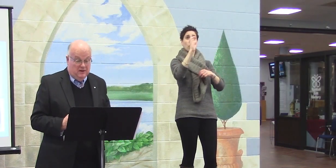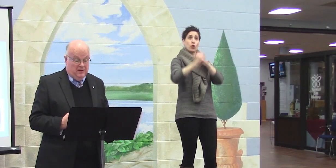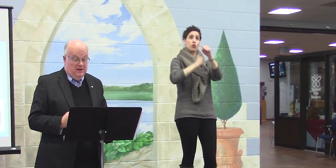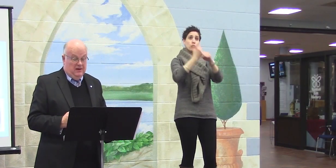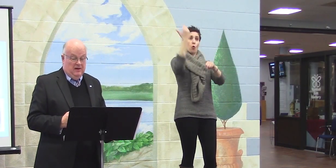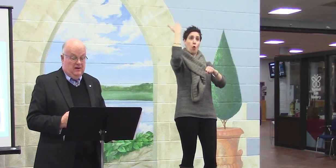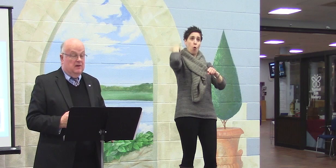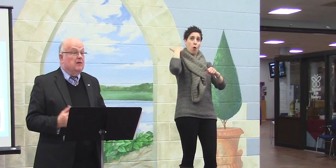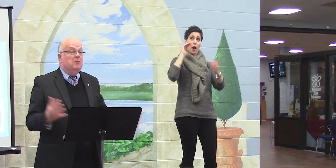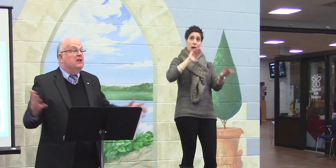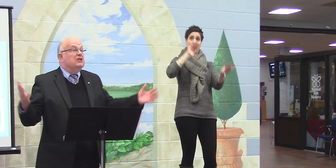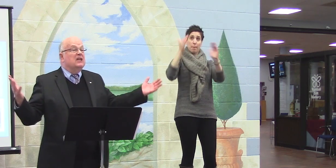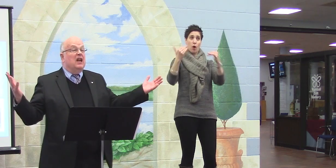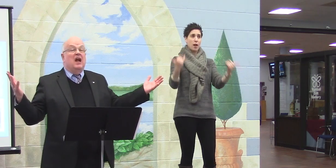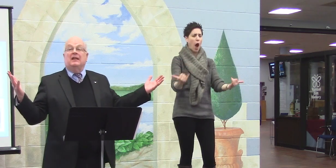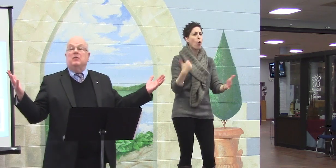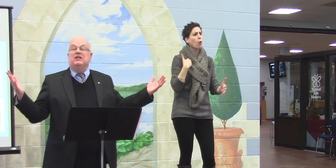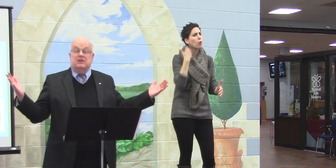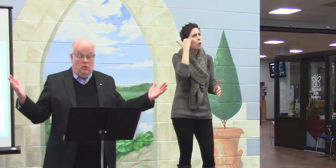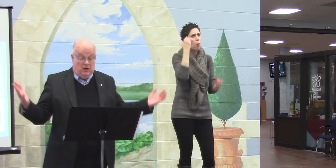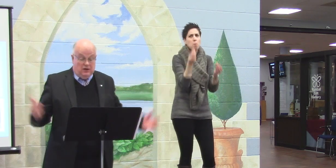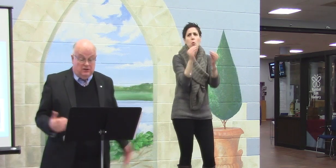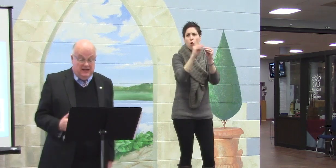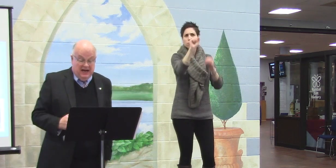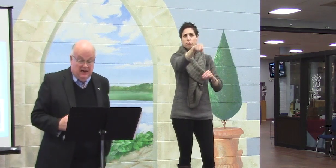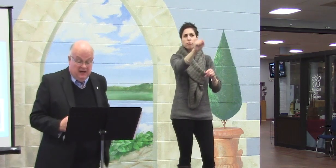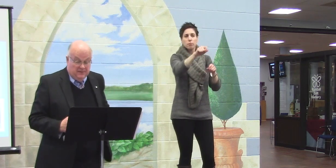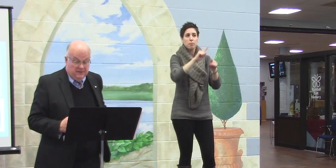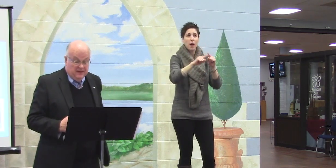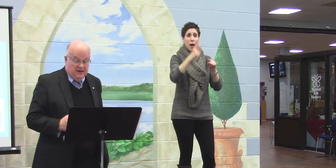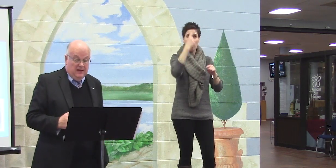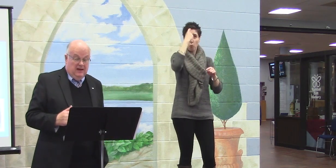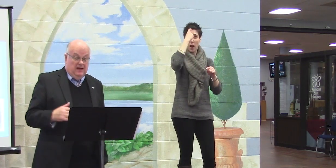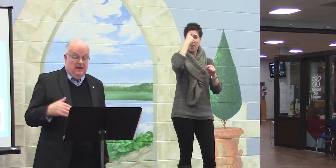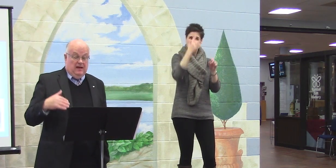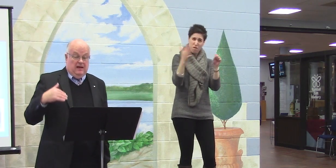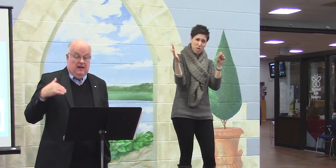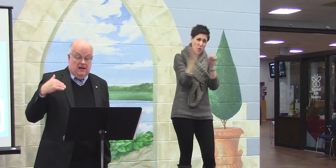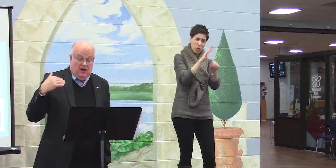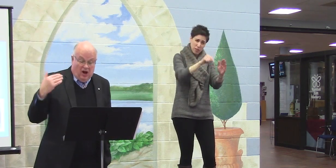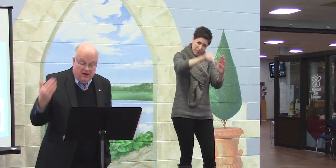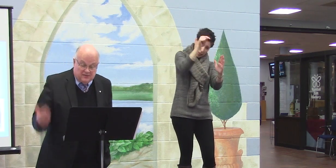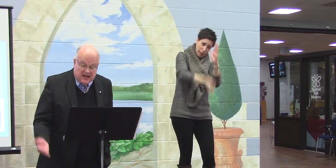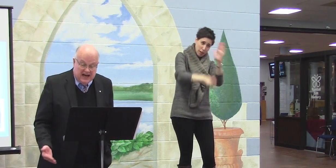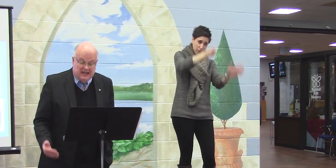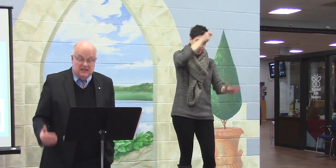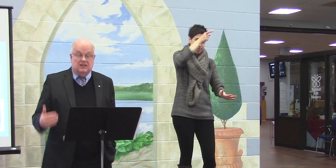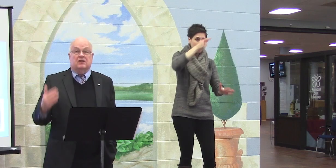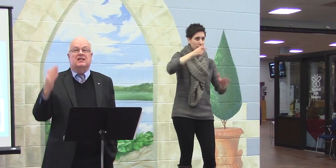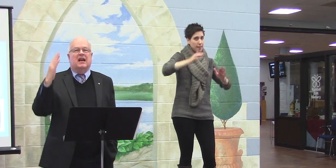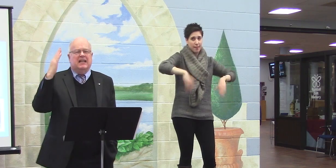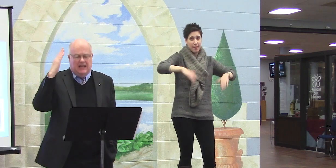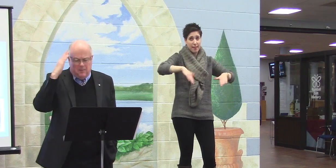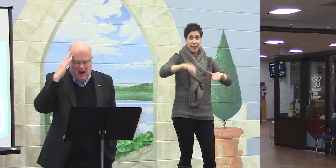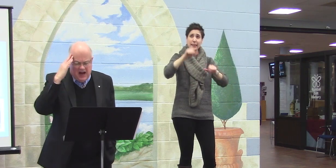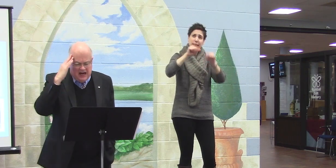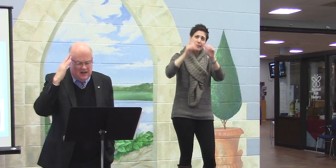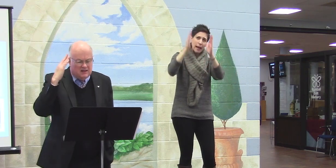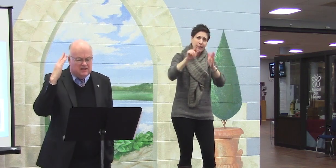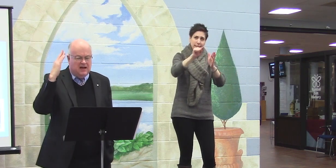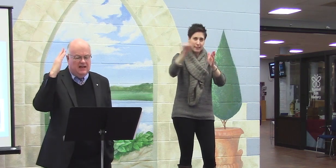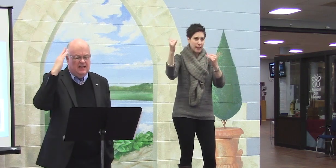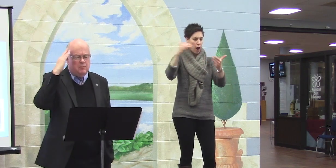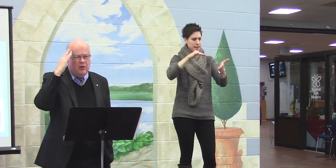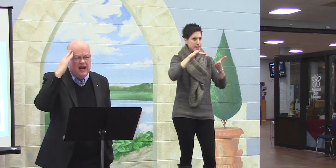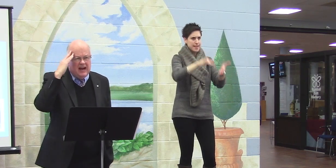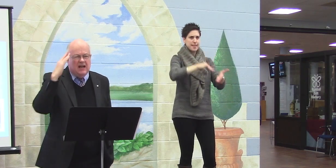ago. But there's a lot that we just don't understand. A lot of scientists are studying the mind,